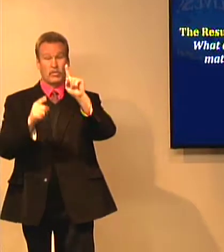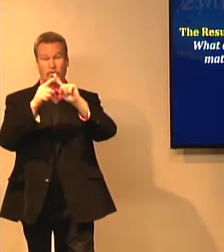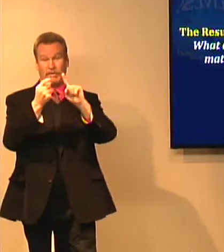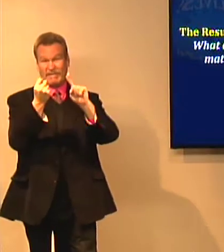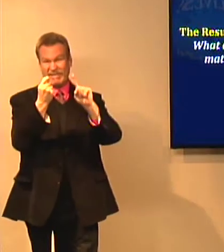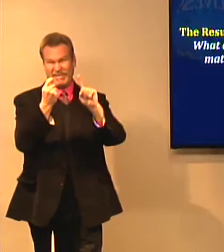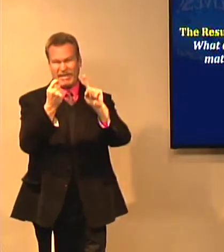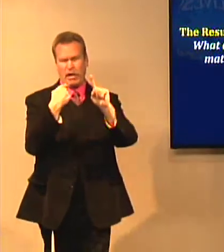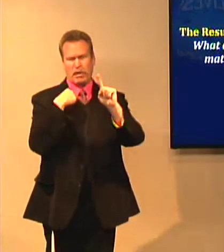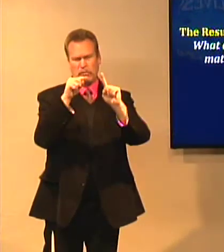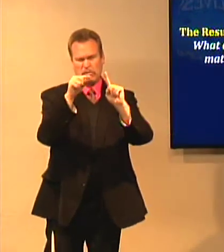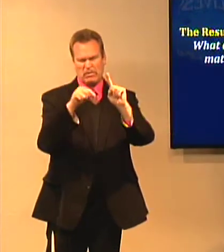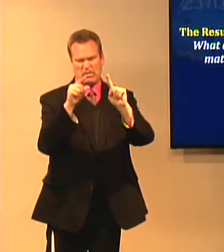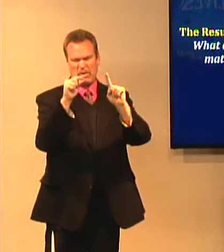15, verses 1 through 20.